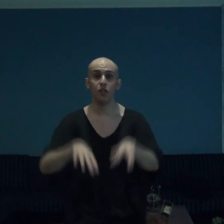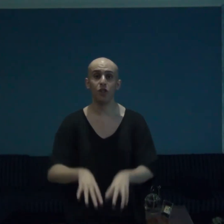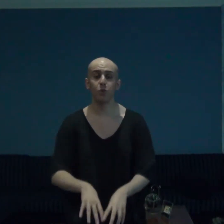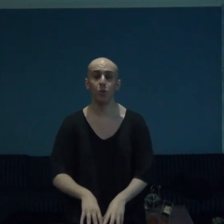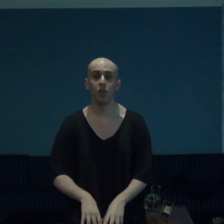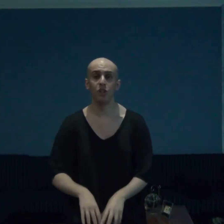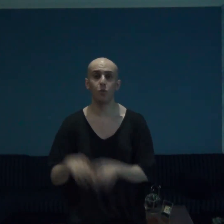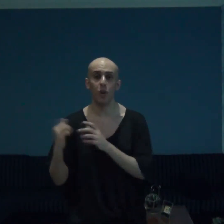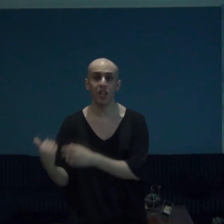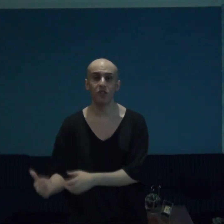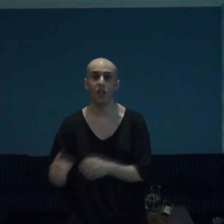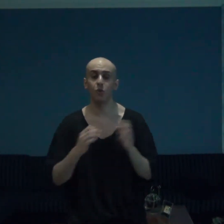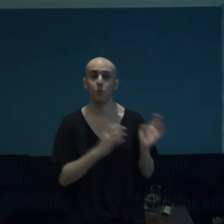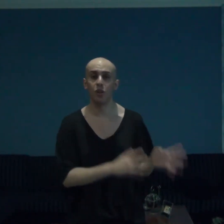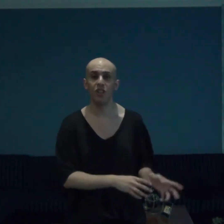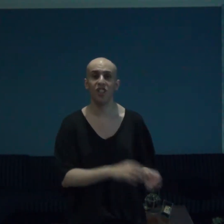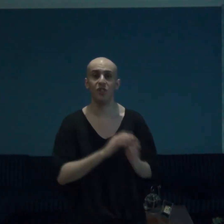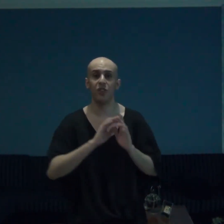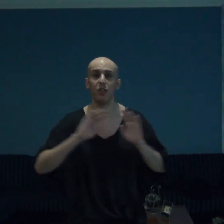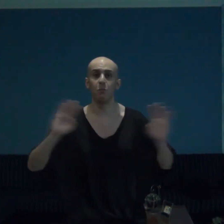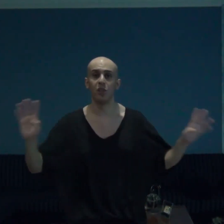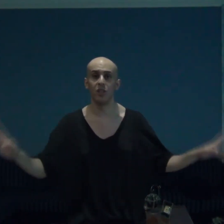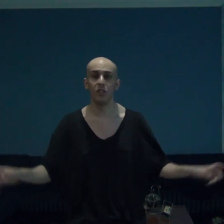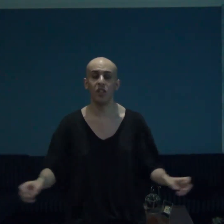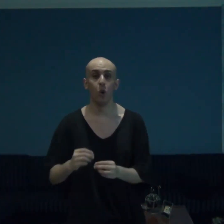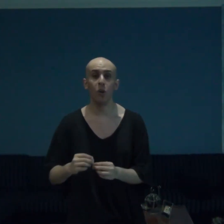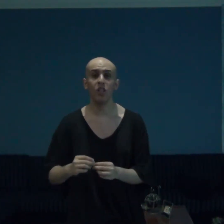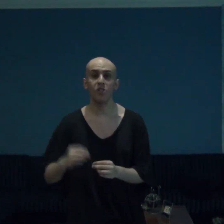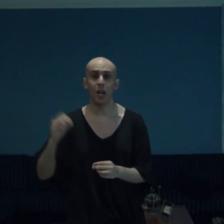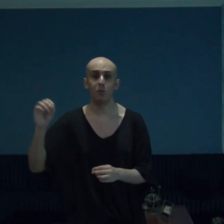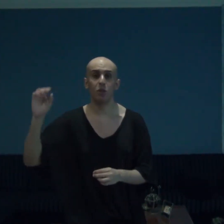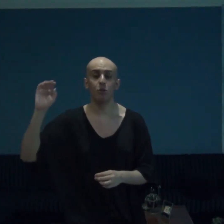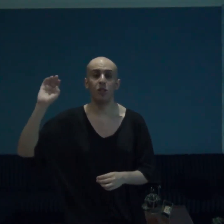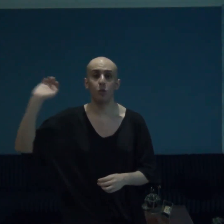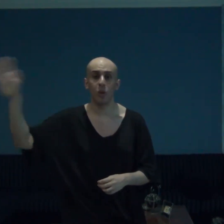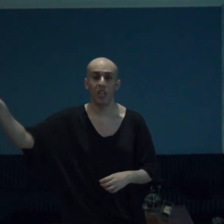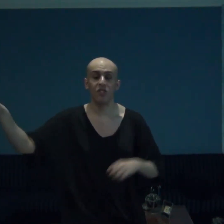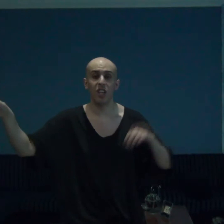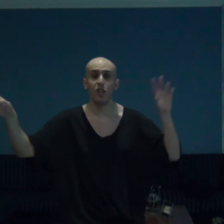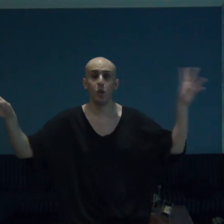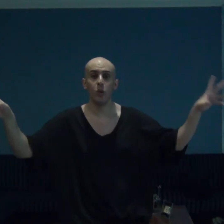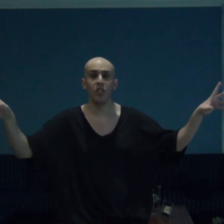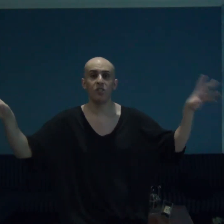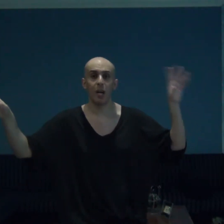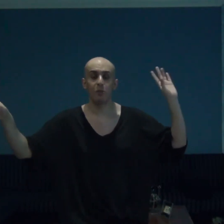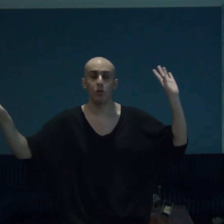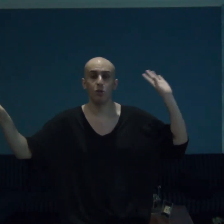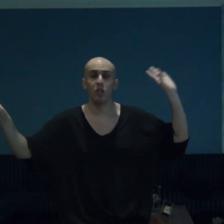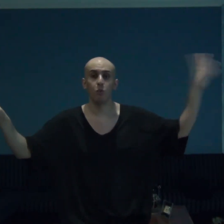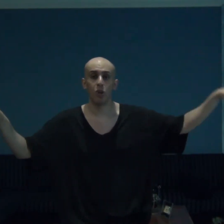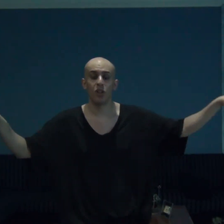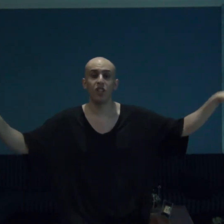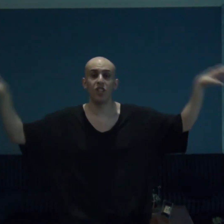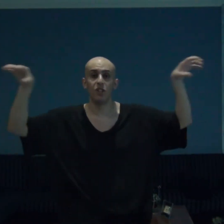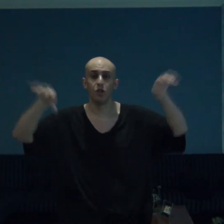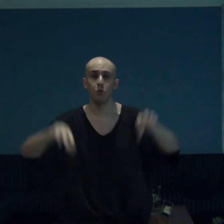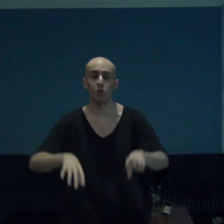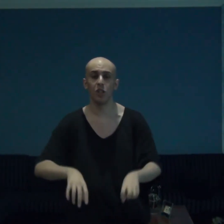this world right and wrong is very blurred no one is absolutely right and no one is absolutely wrong in this world